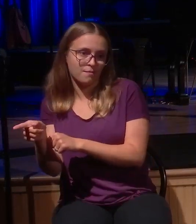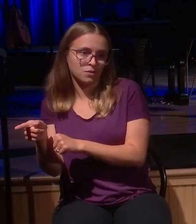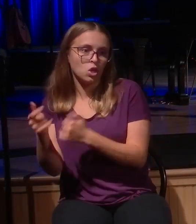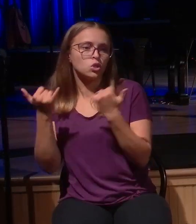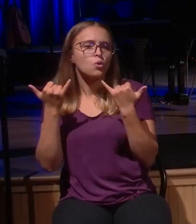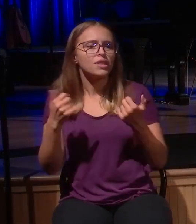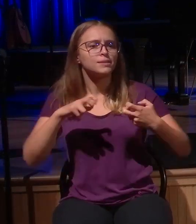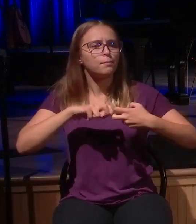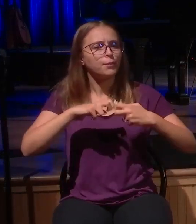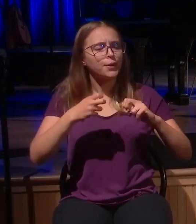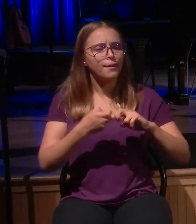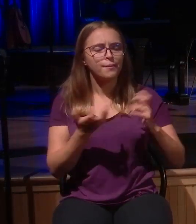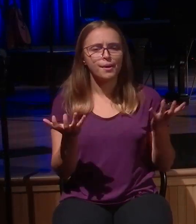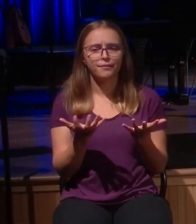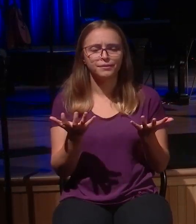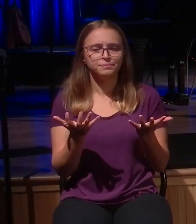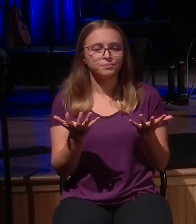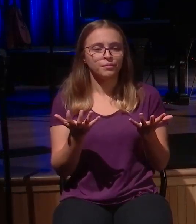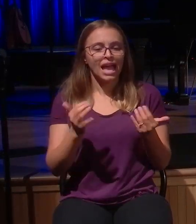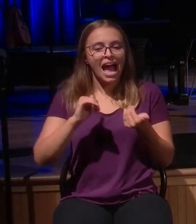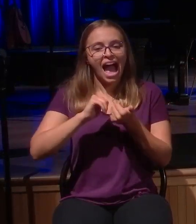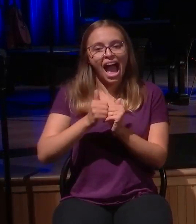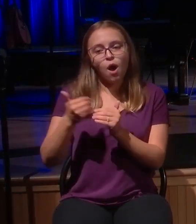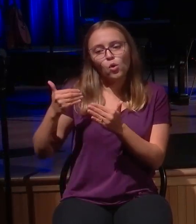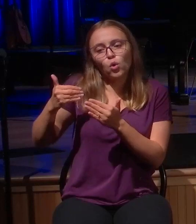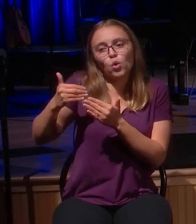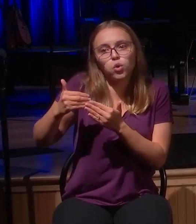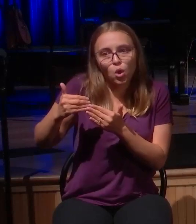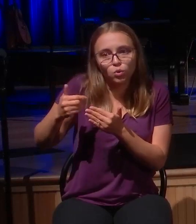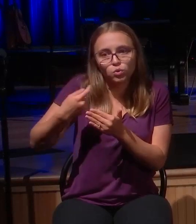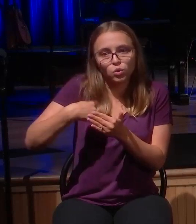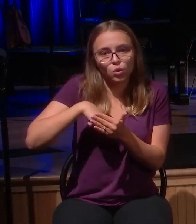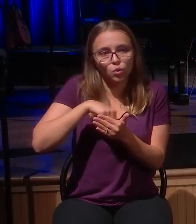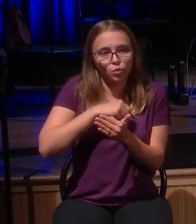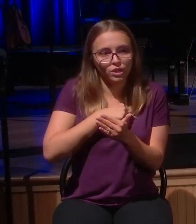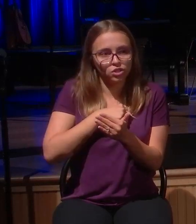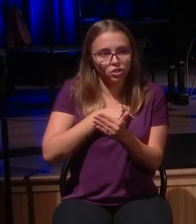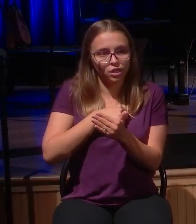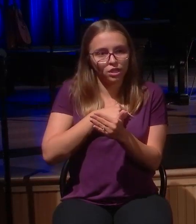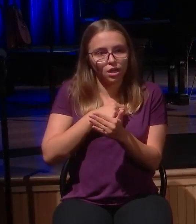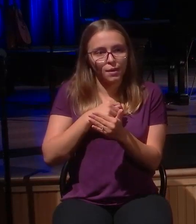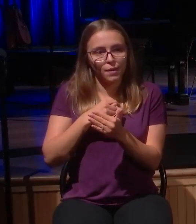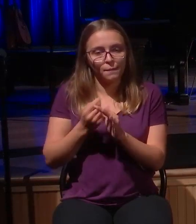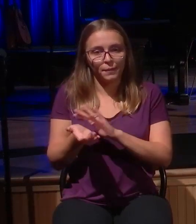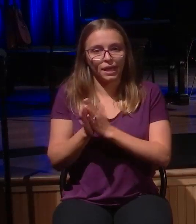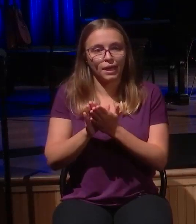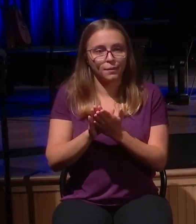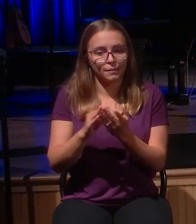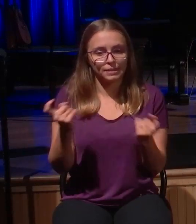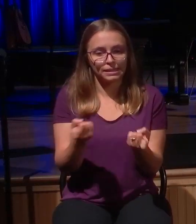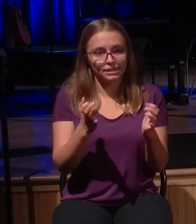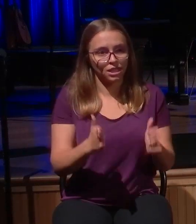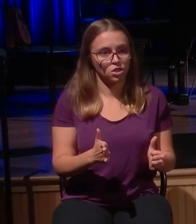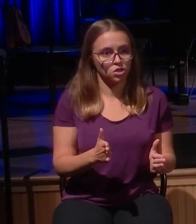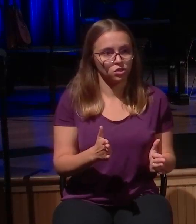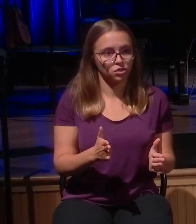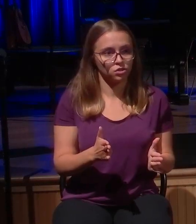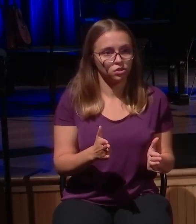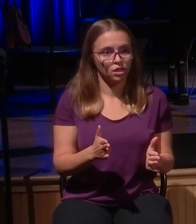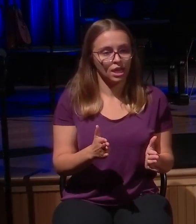we welcome or should we warmly receive, this is what riles and causes the tension between them. Jesus warmly receives and